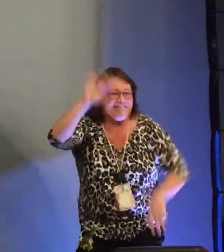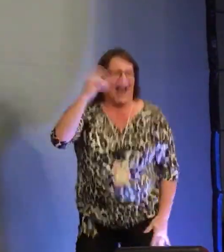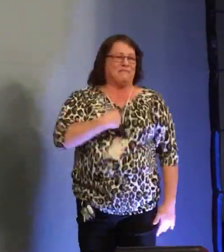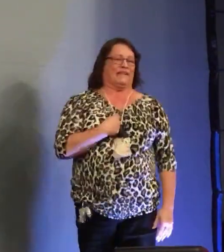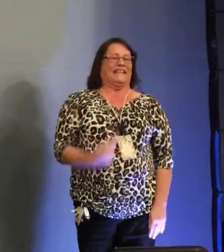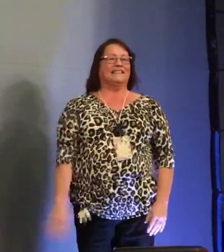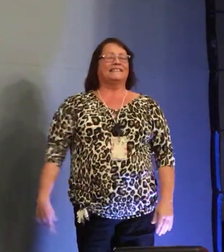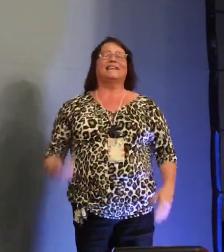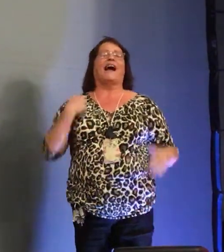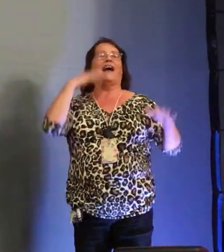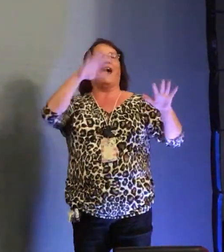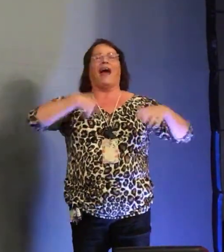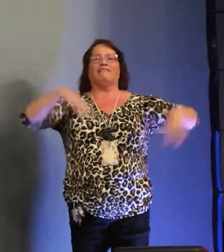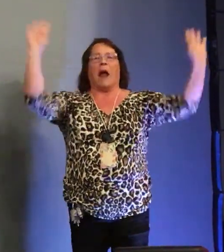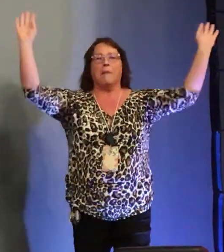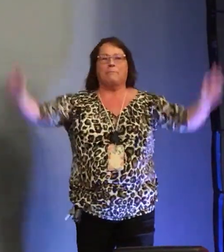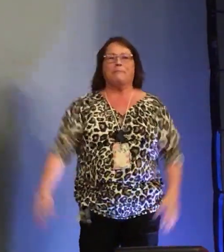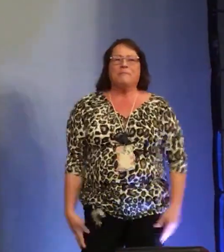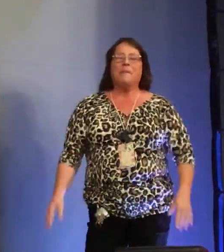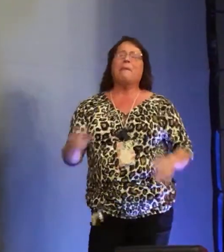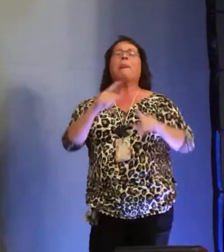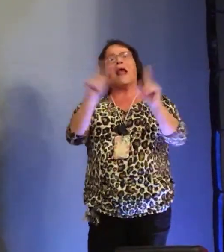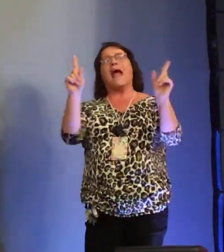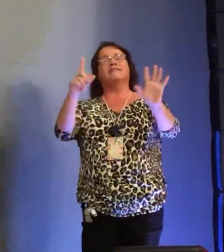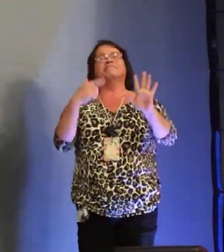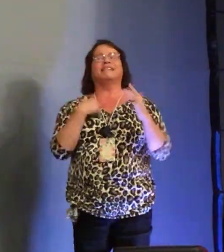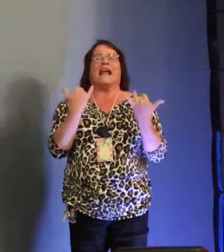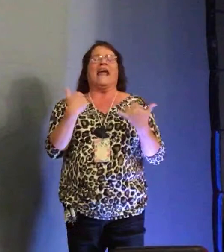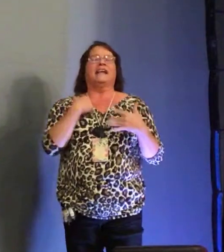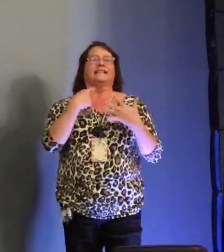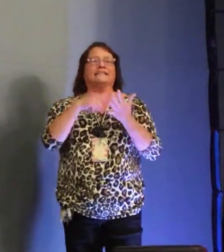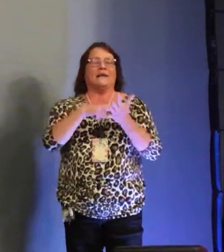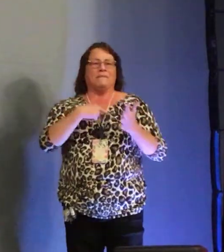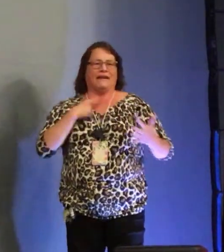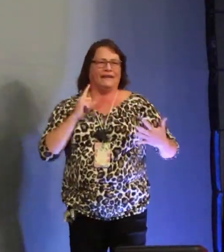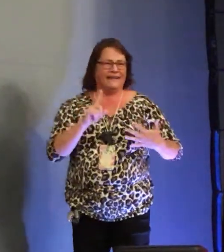campus staff but again he still found me i give up you win